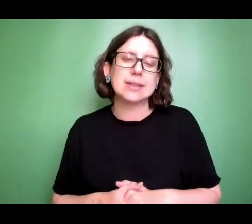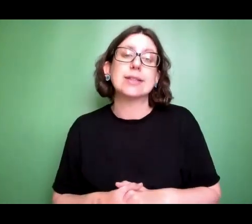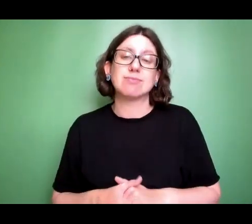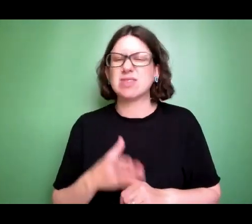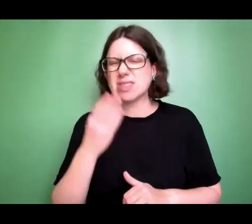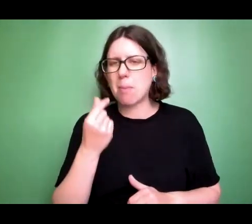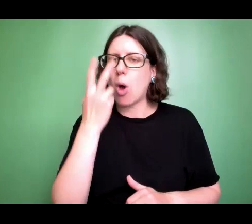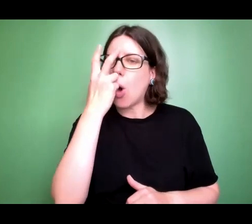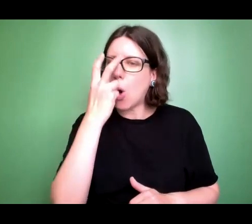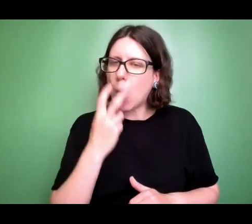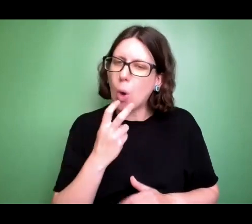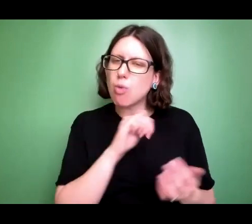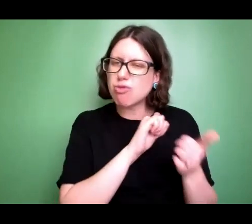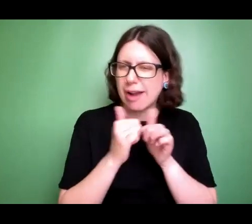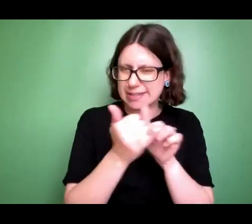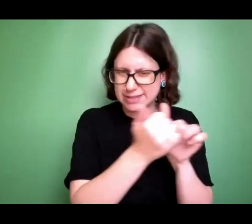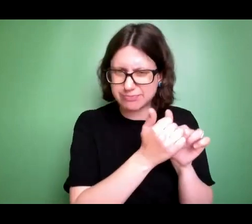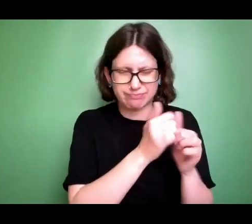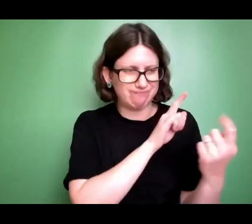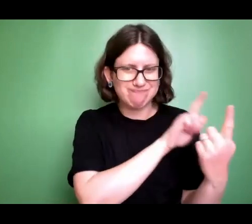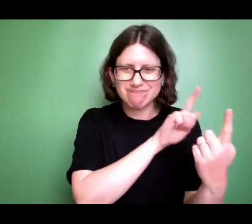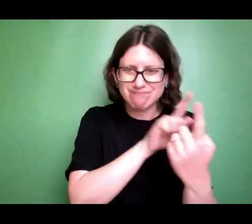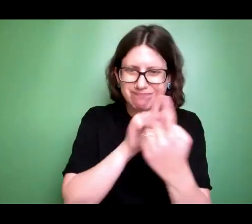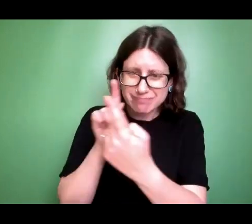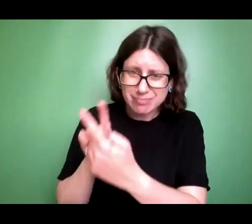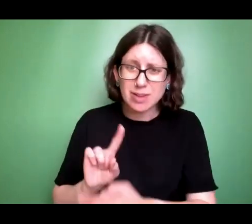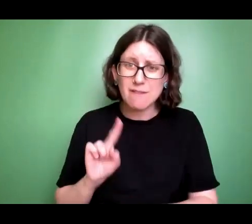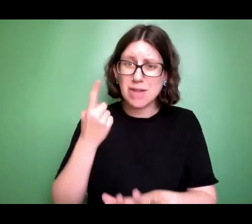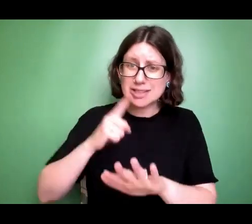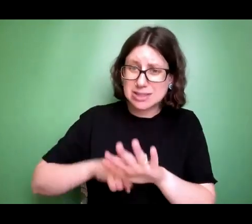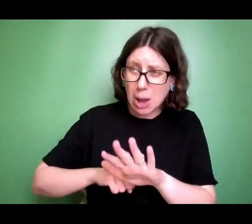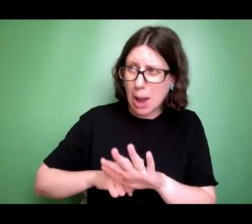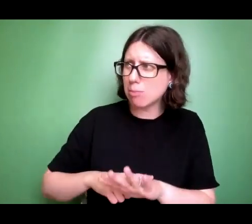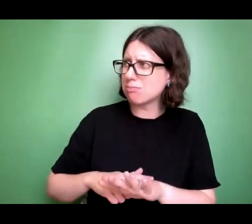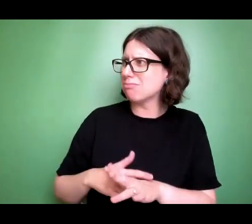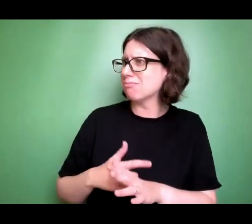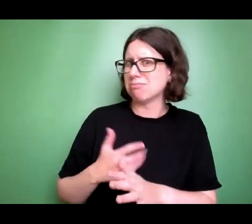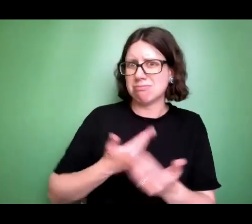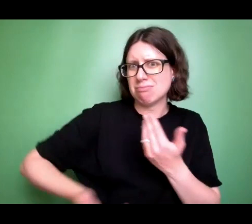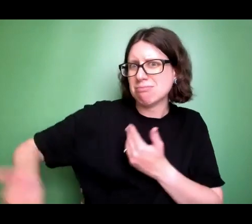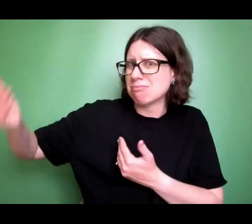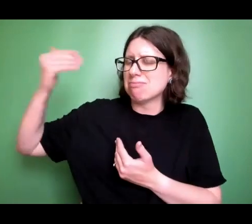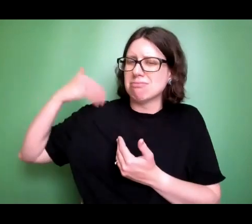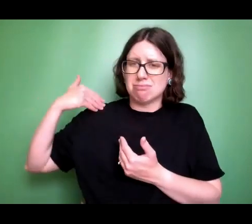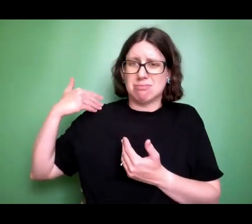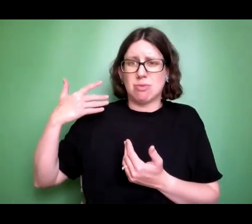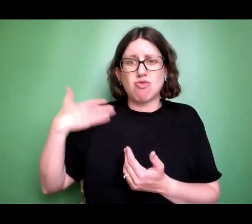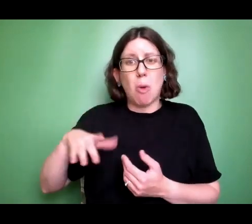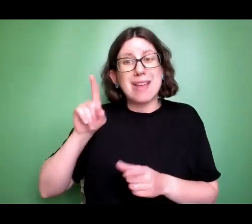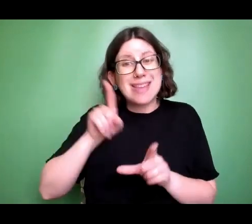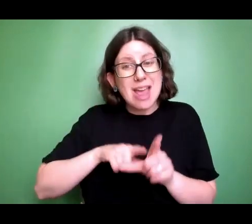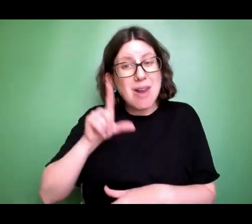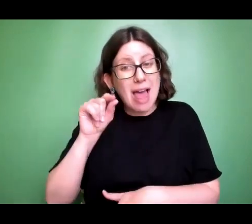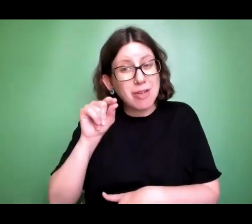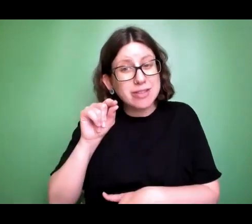some of my friends who were in my year from secondary school. I hadn't seen these guys since year 11. So there was so much for us to catch up on.